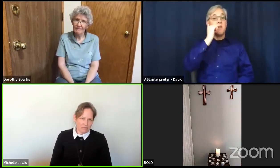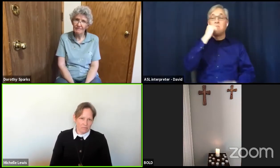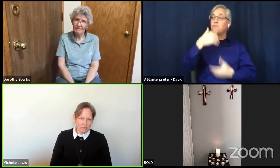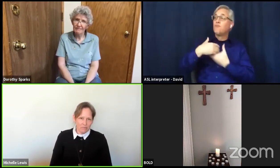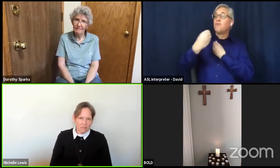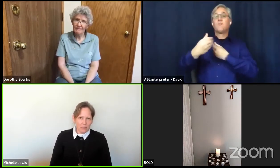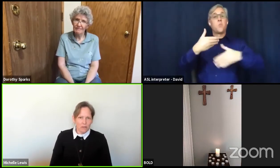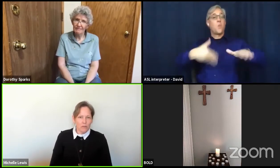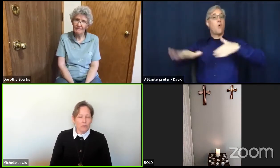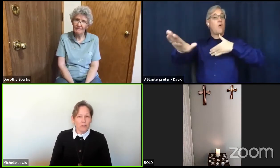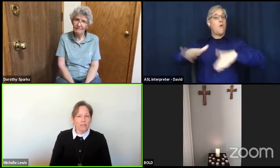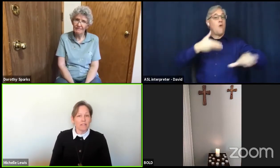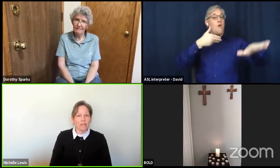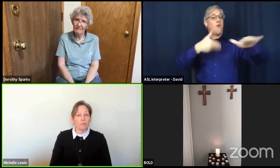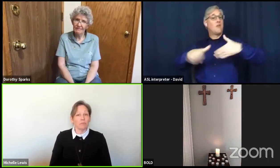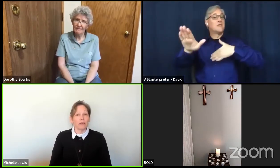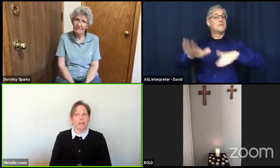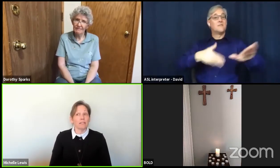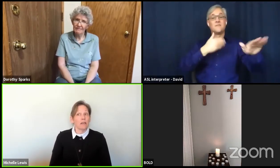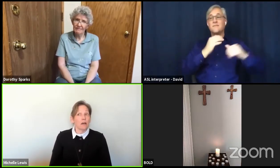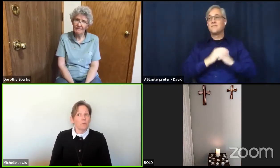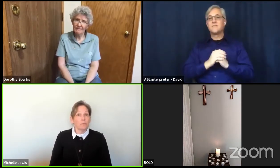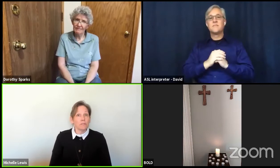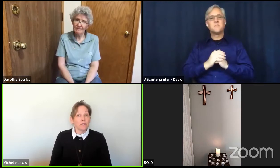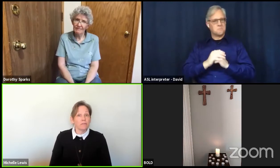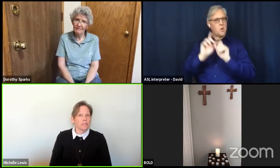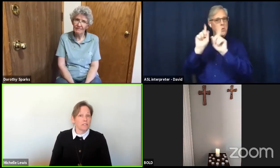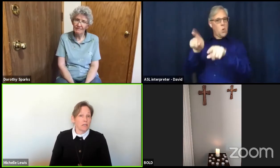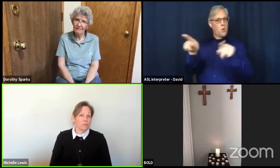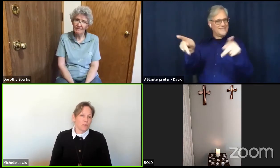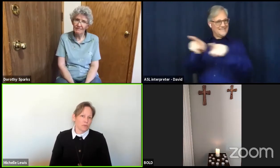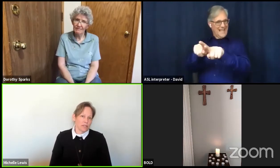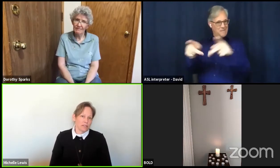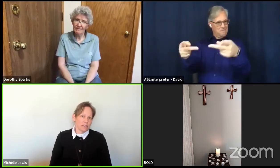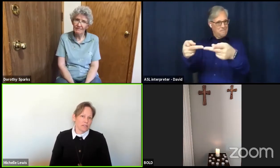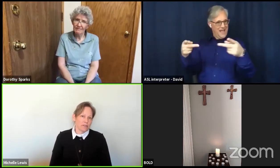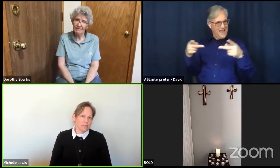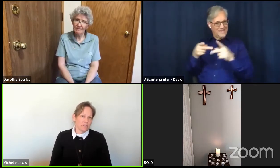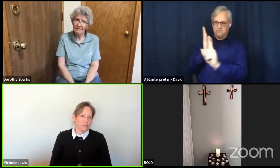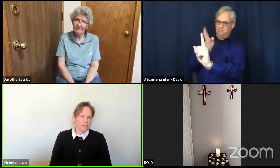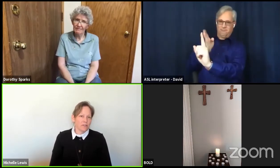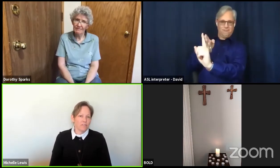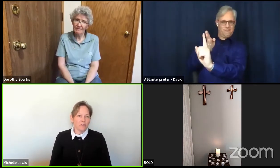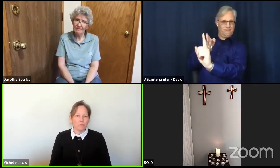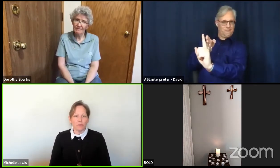Go to the same place. Observe the same trees. Look for the birds.